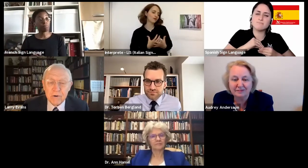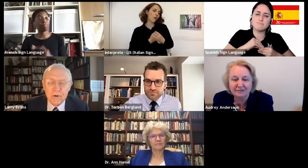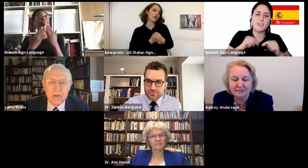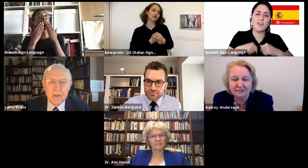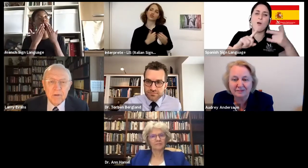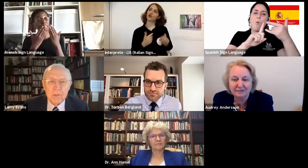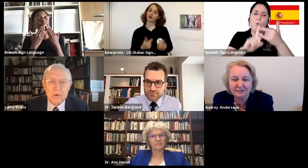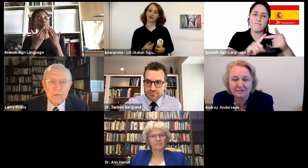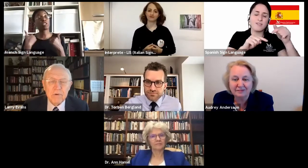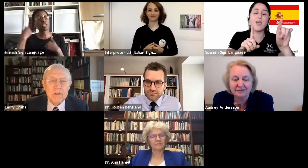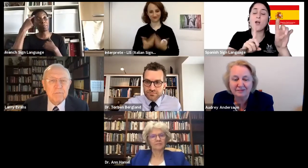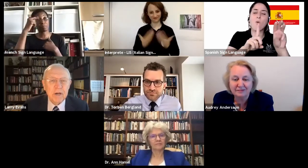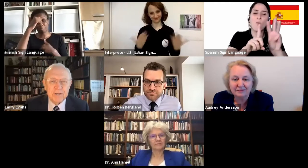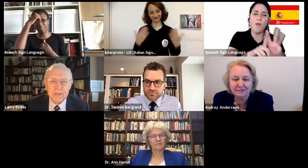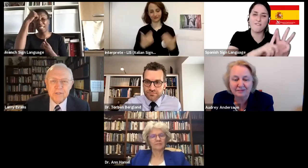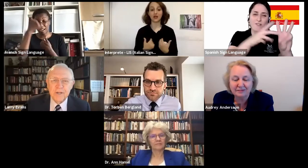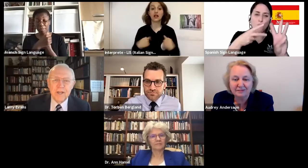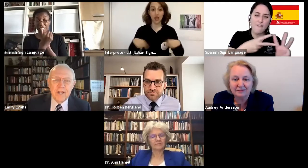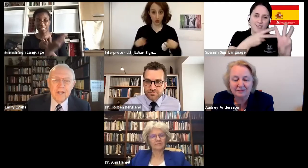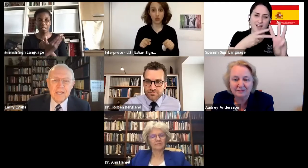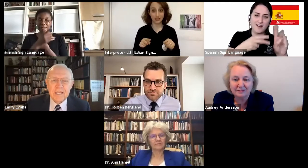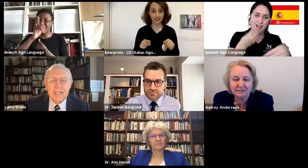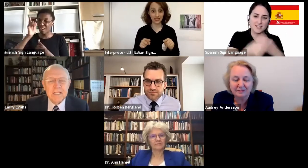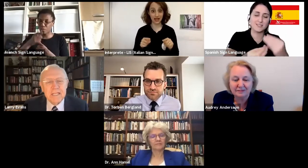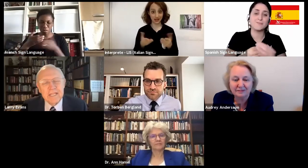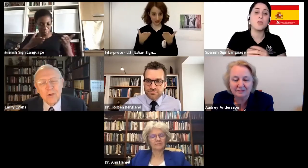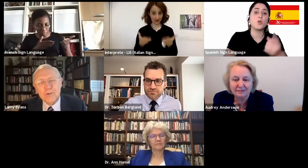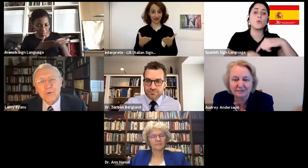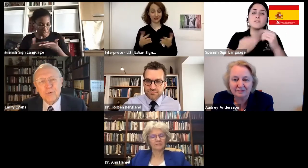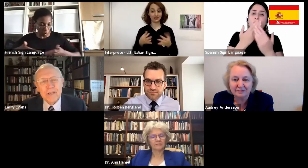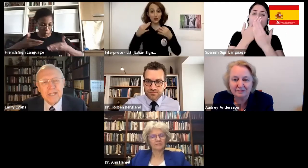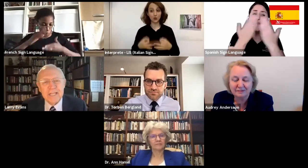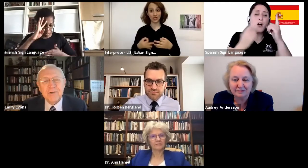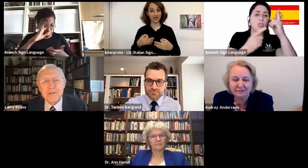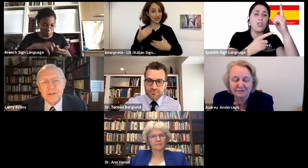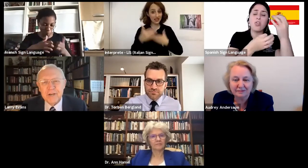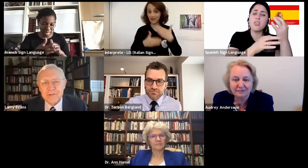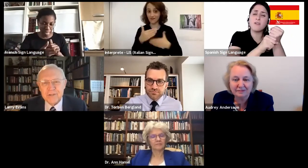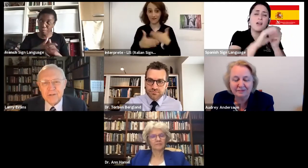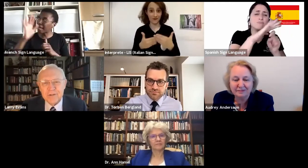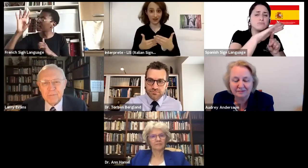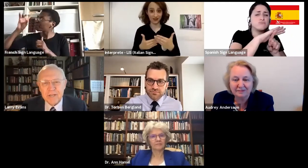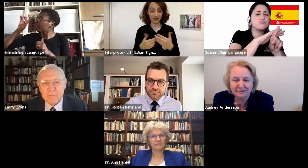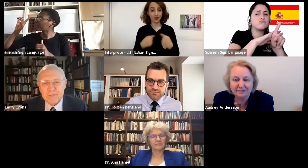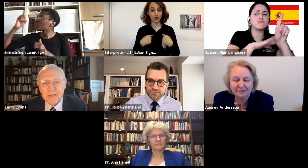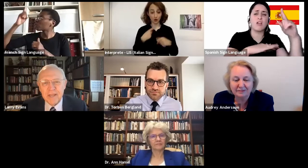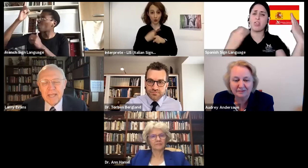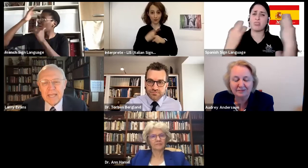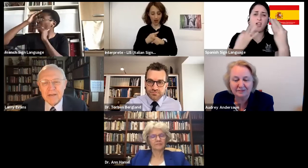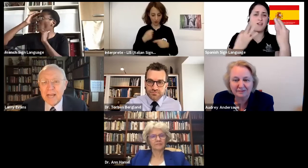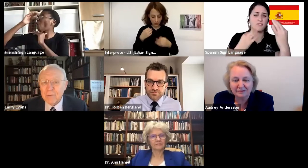stronger. But during the grief process, it goes through an interesting transition sometimes.